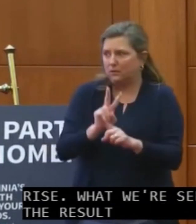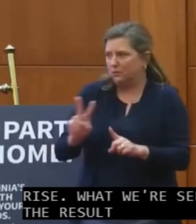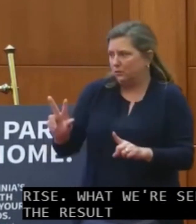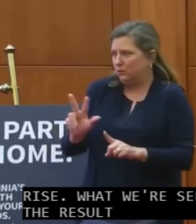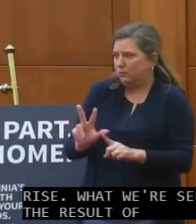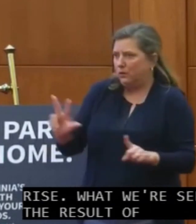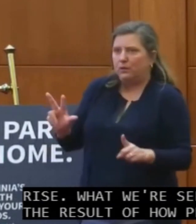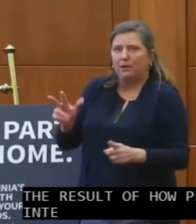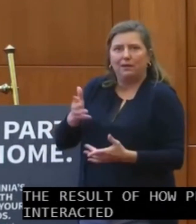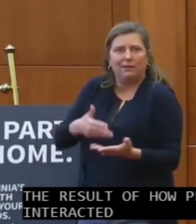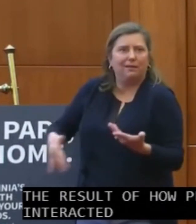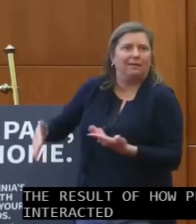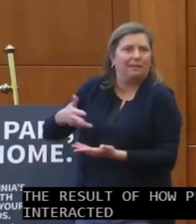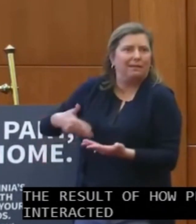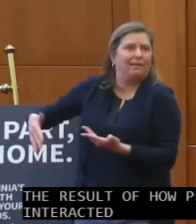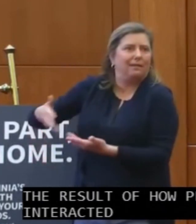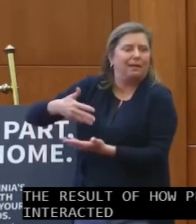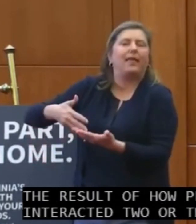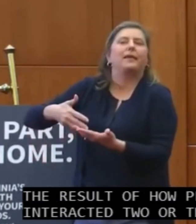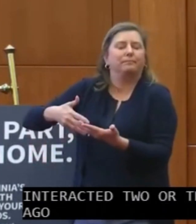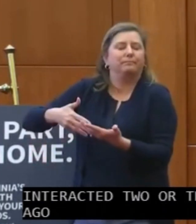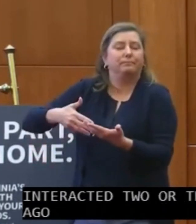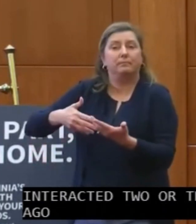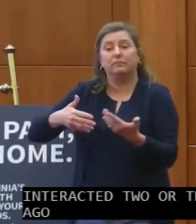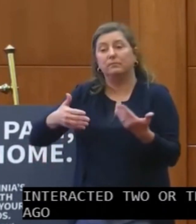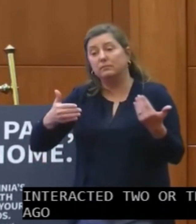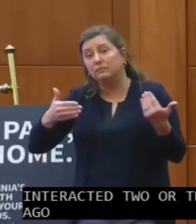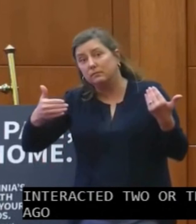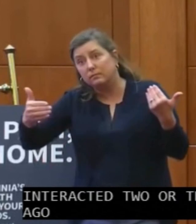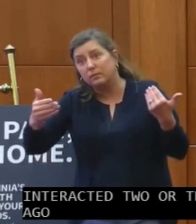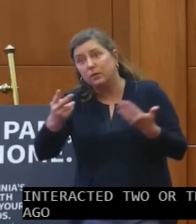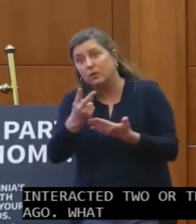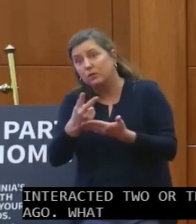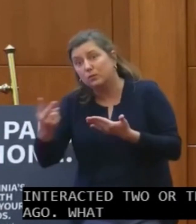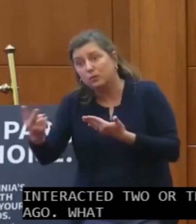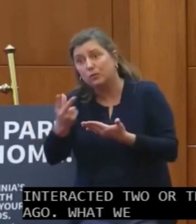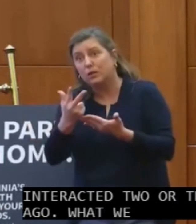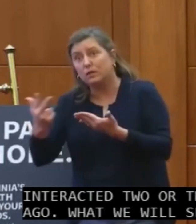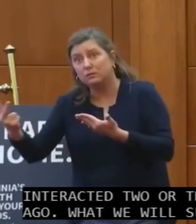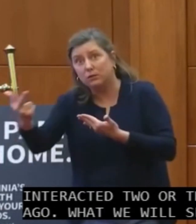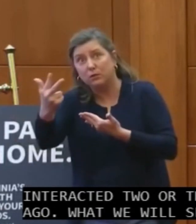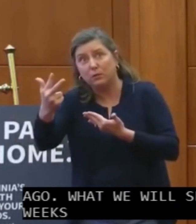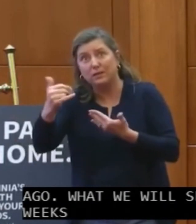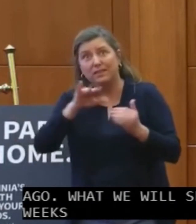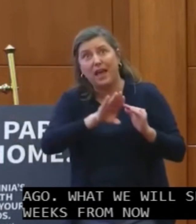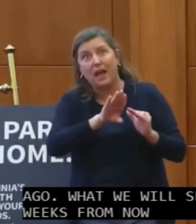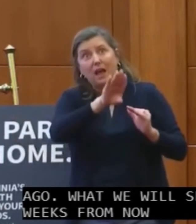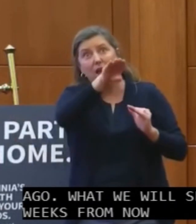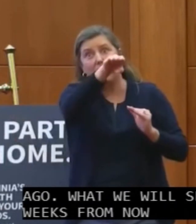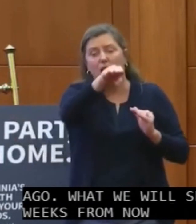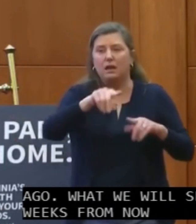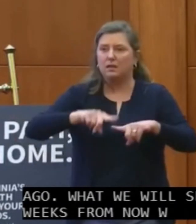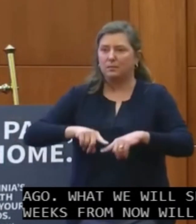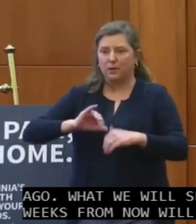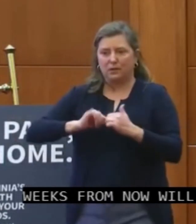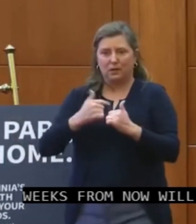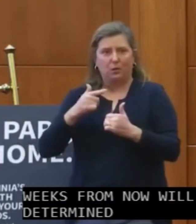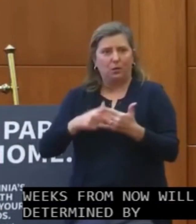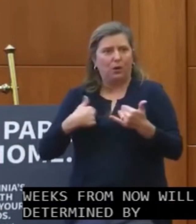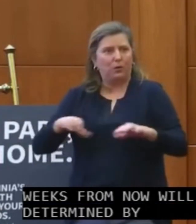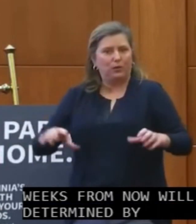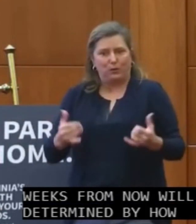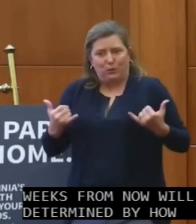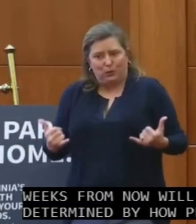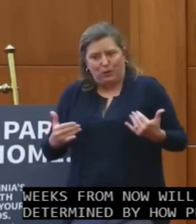weeks ago. What we will see a few weeks from now will be determined by how people behave today